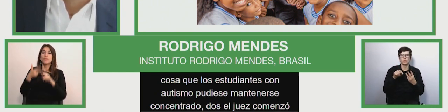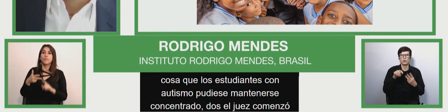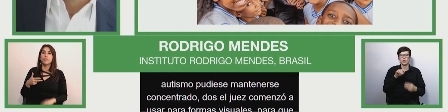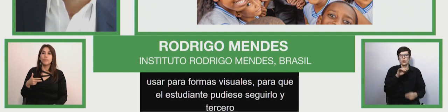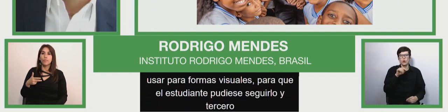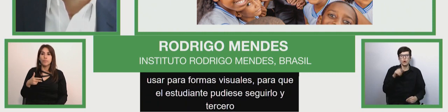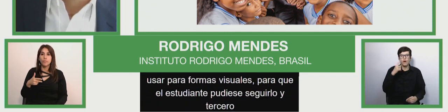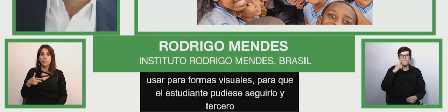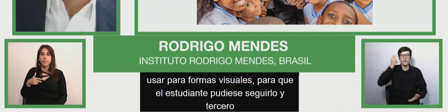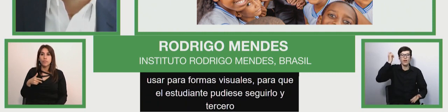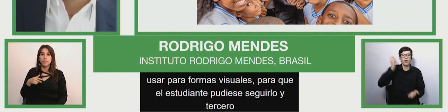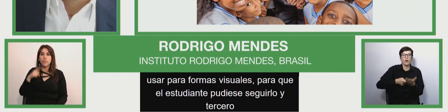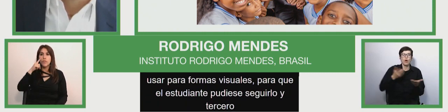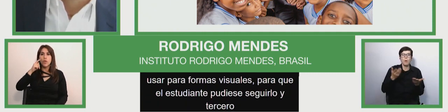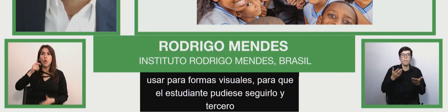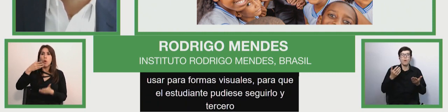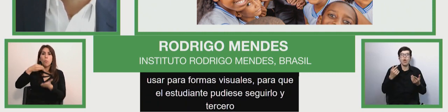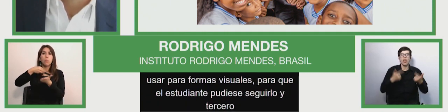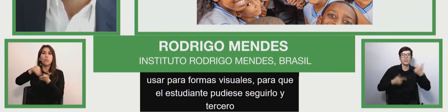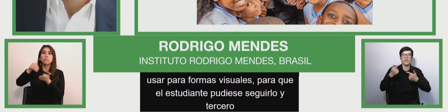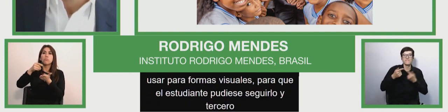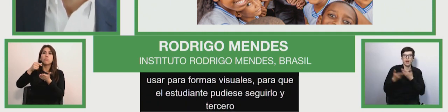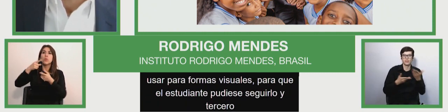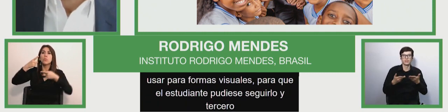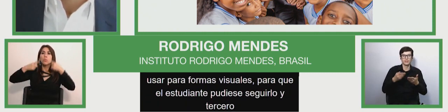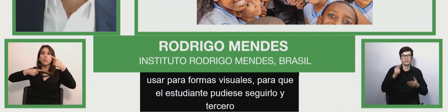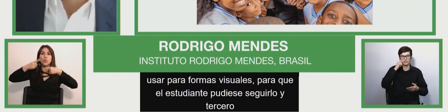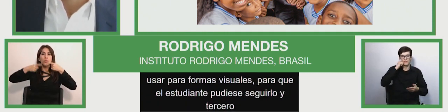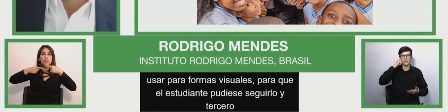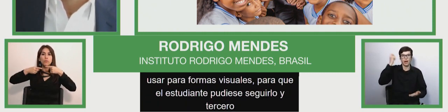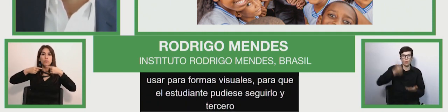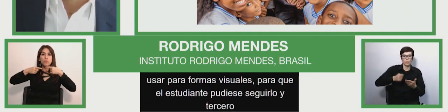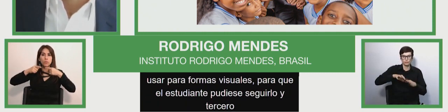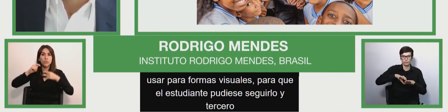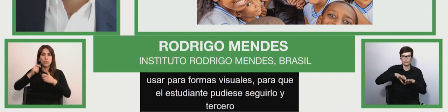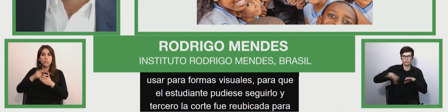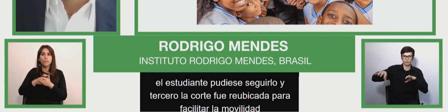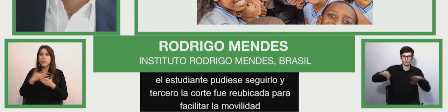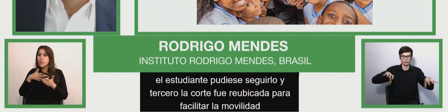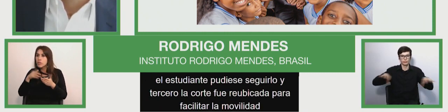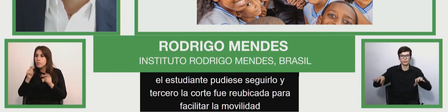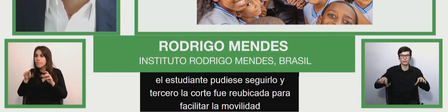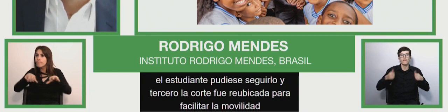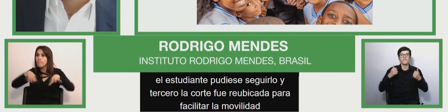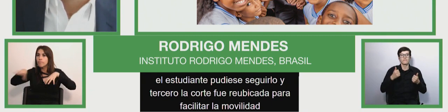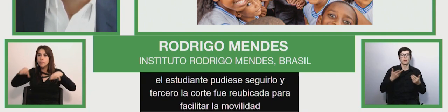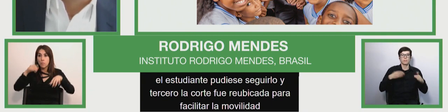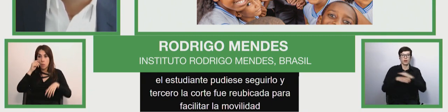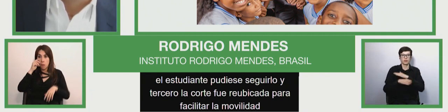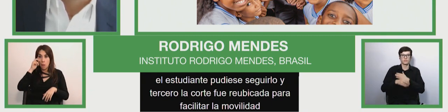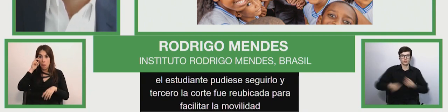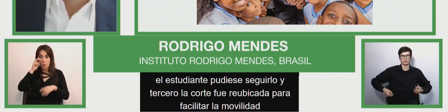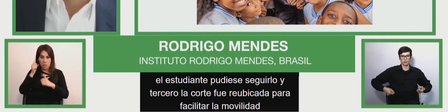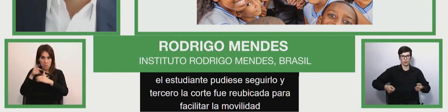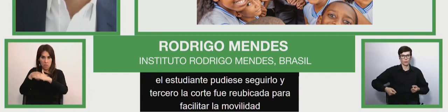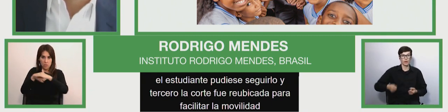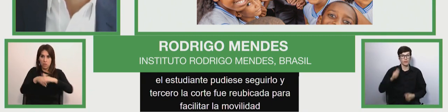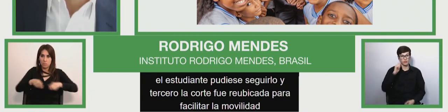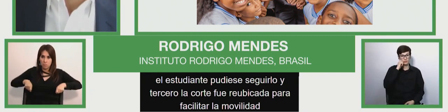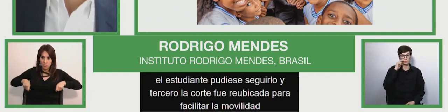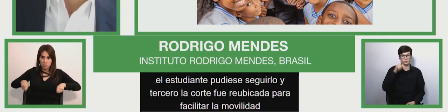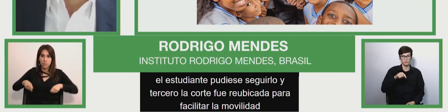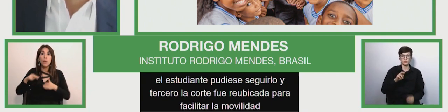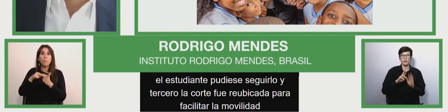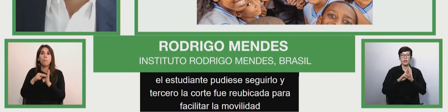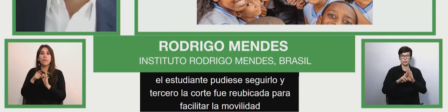happening. And third, the court was resized in order to facilitate the